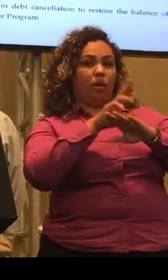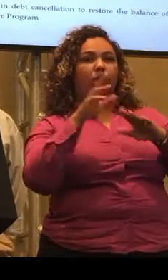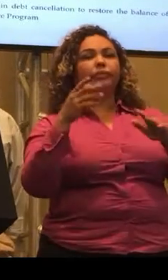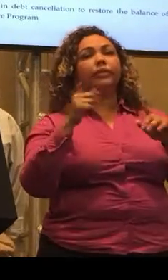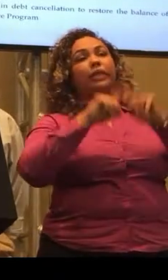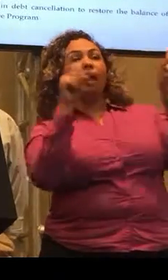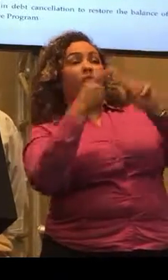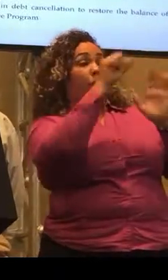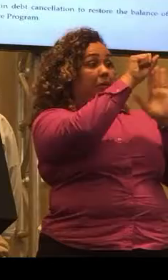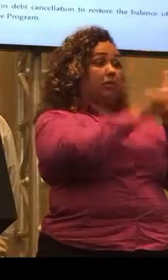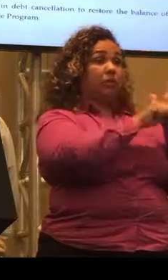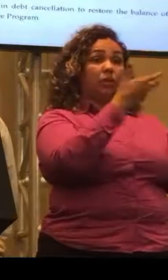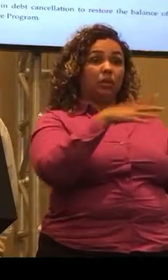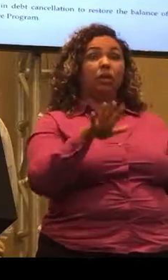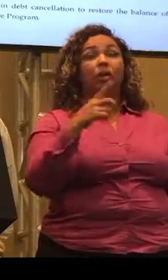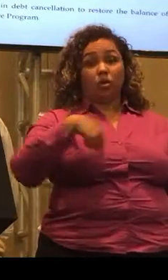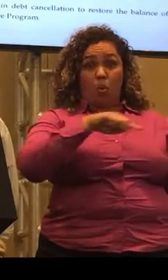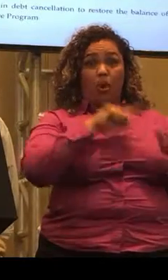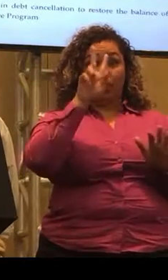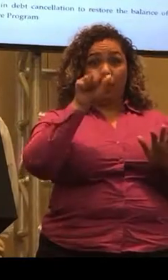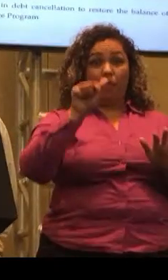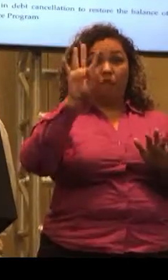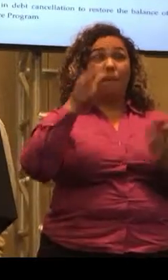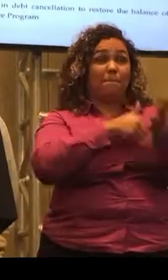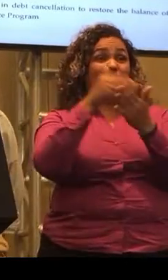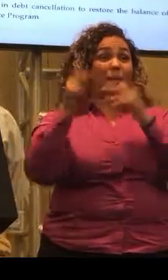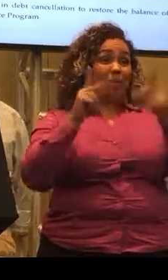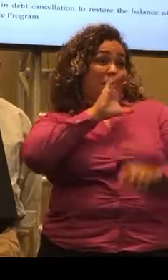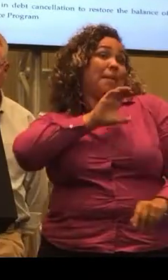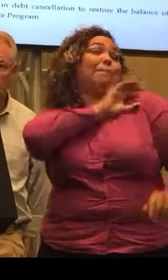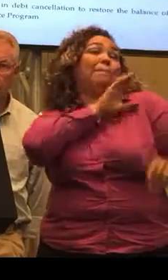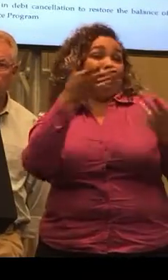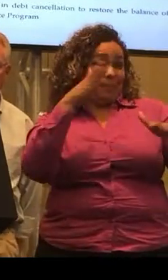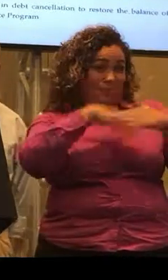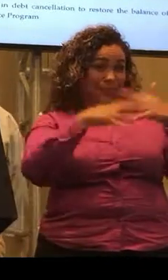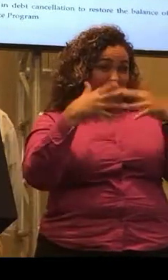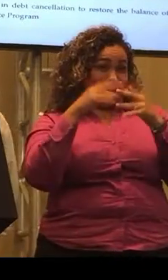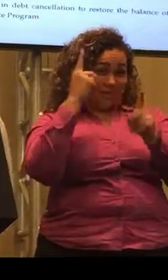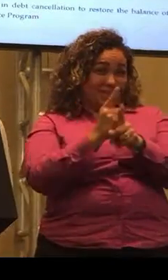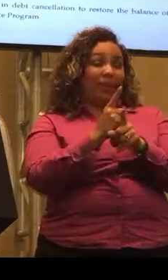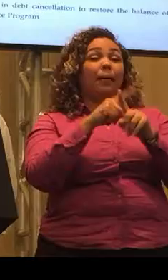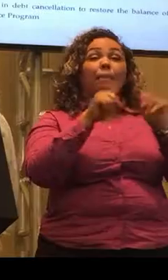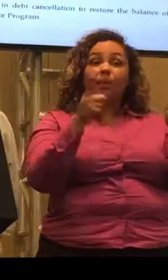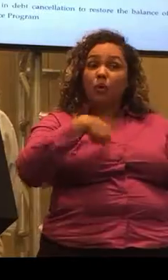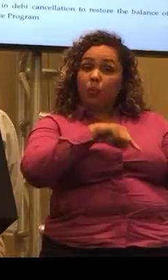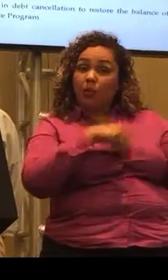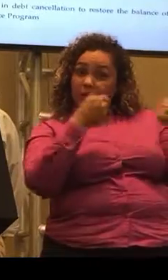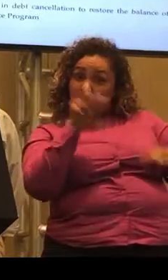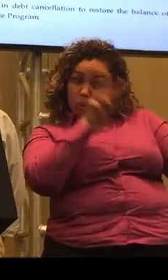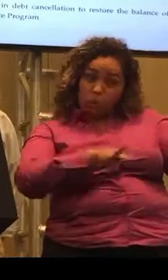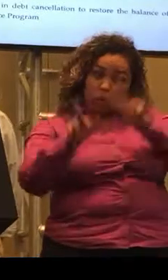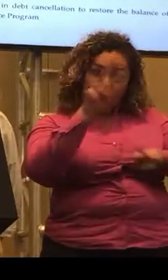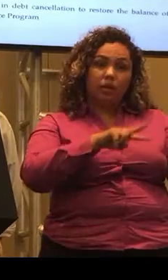even though we are 3.4 million American citizens here. And that means that what we are looking for is,